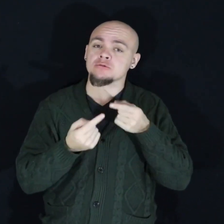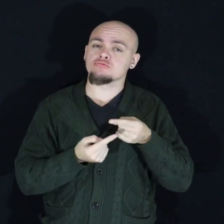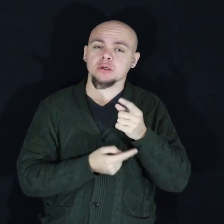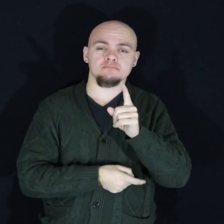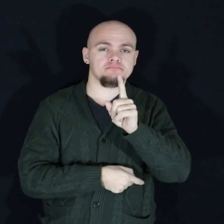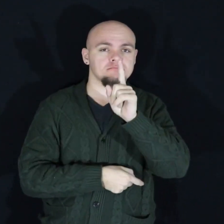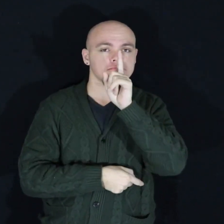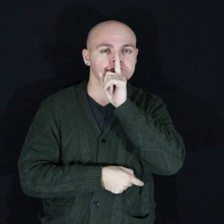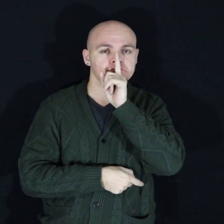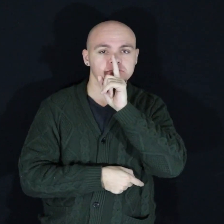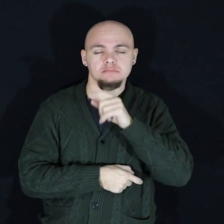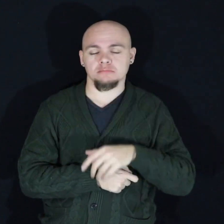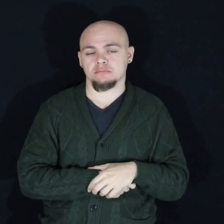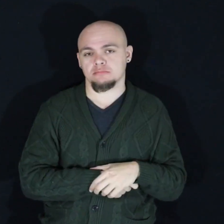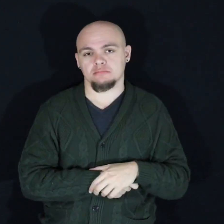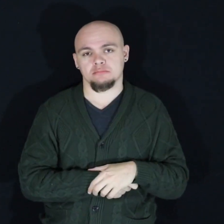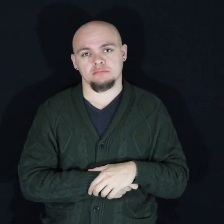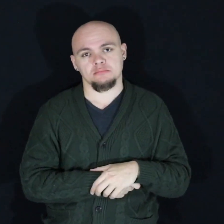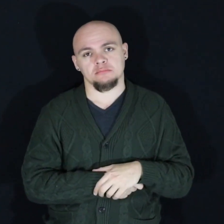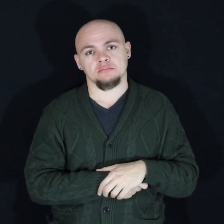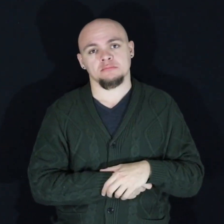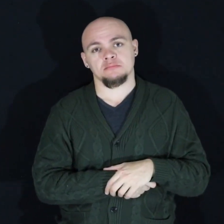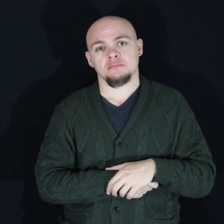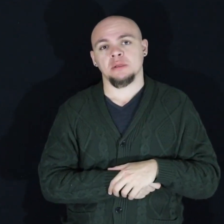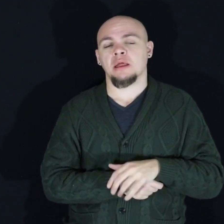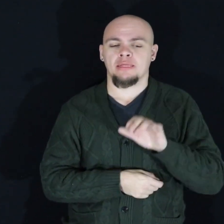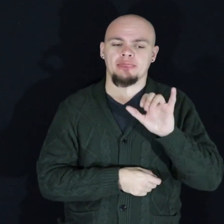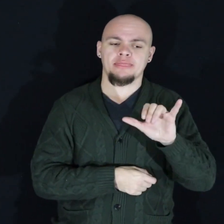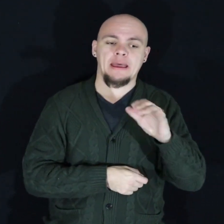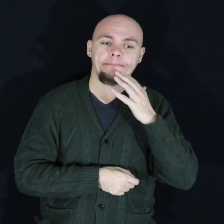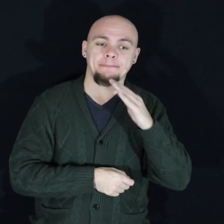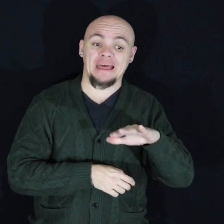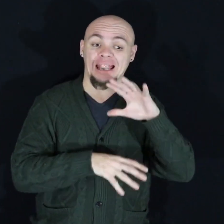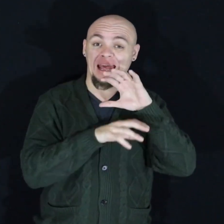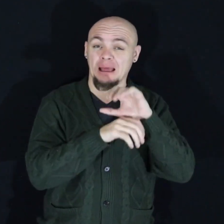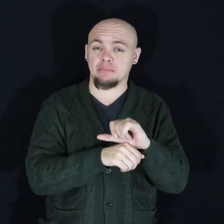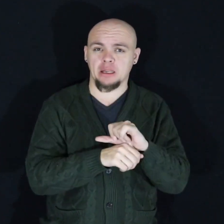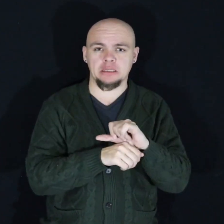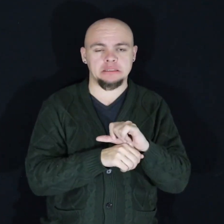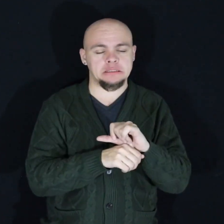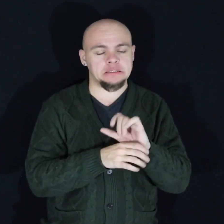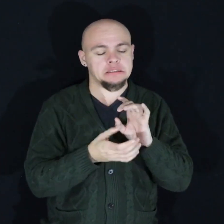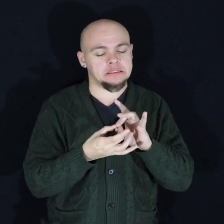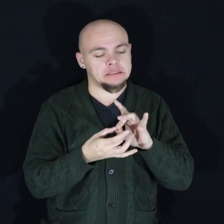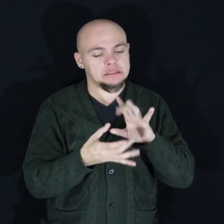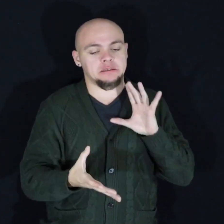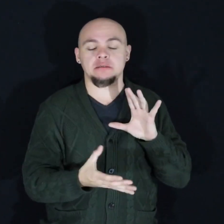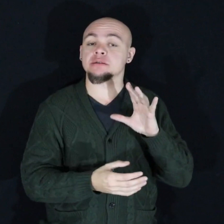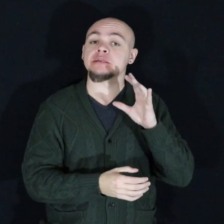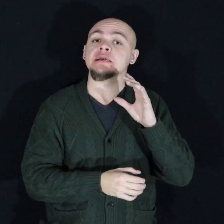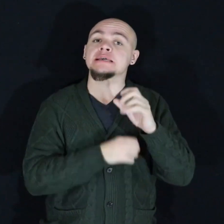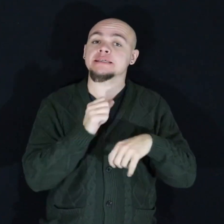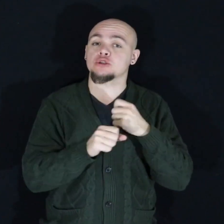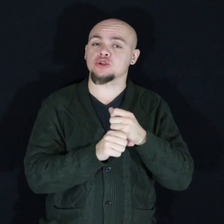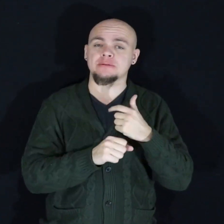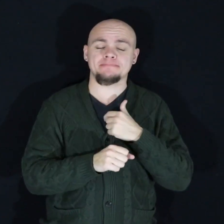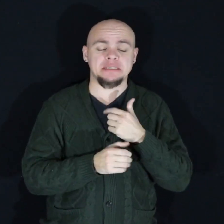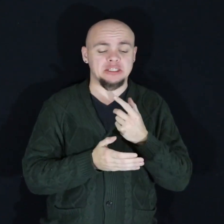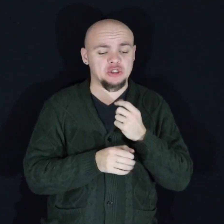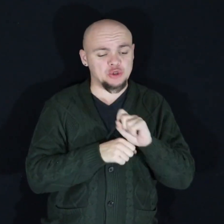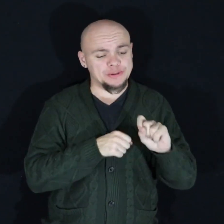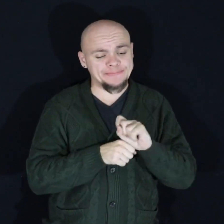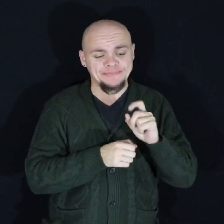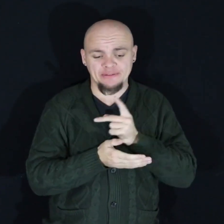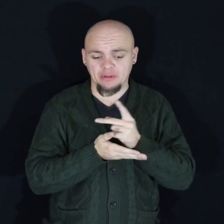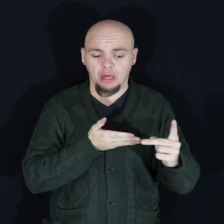myself it took a lifetime to unlearn those bad habits after several years of many failed jobs